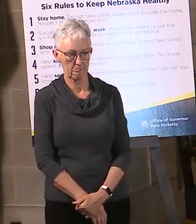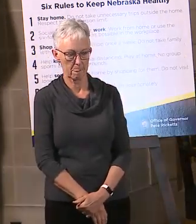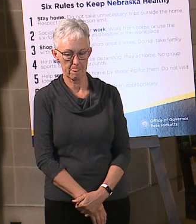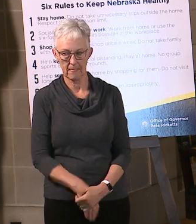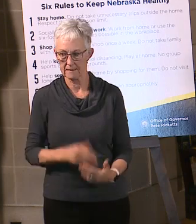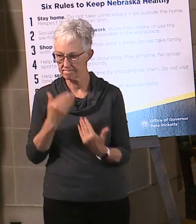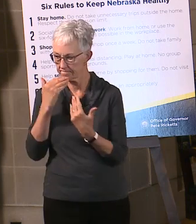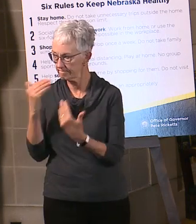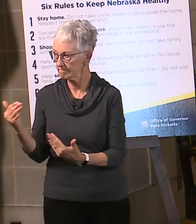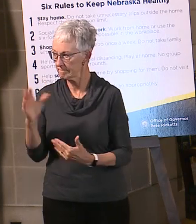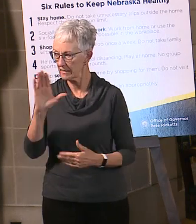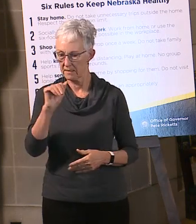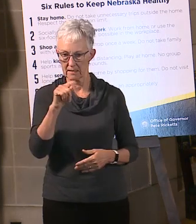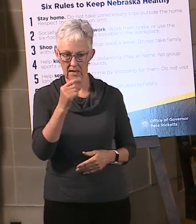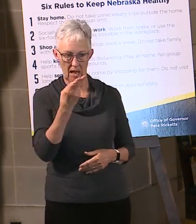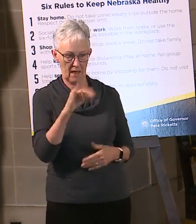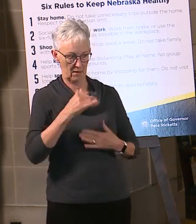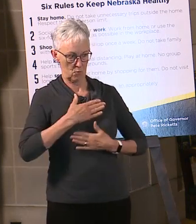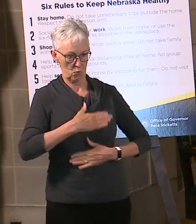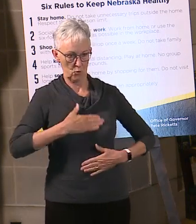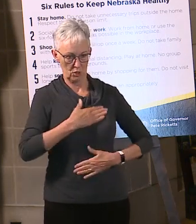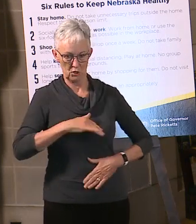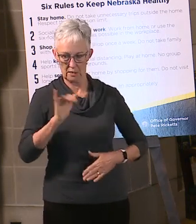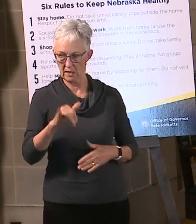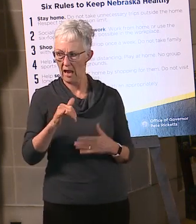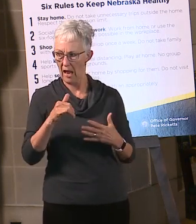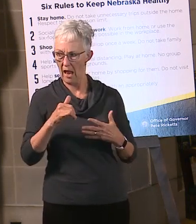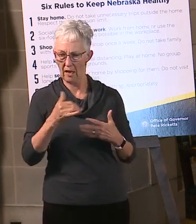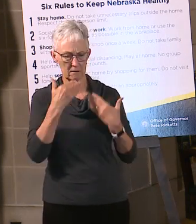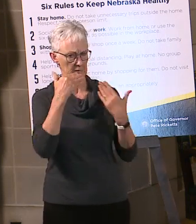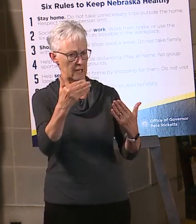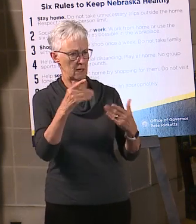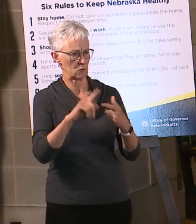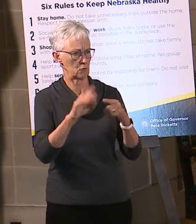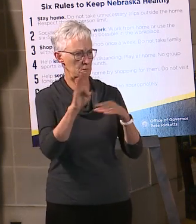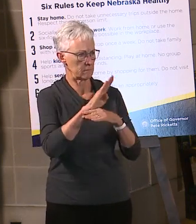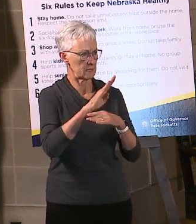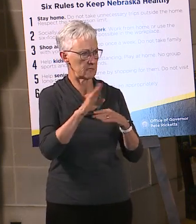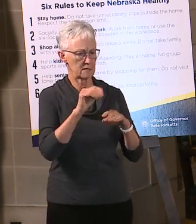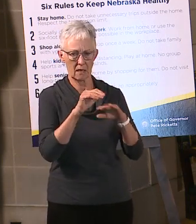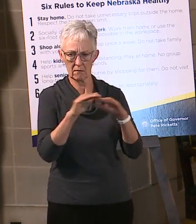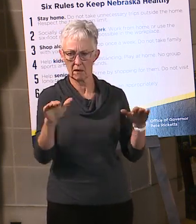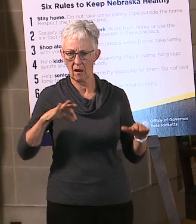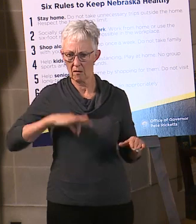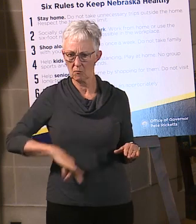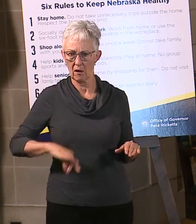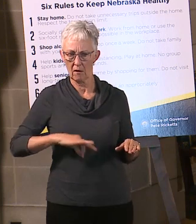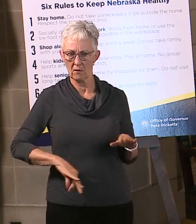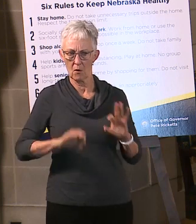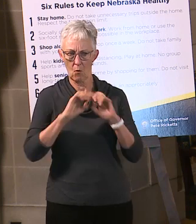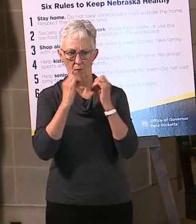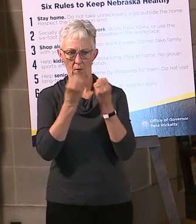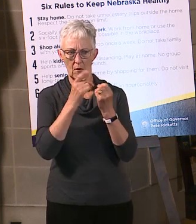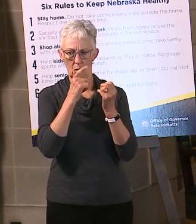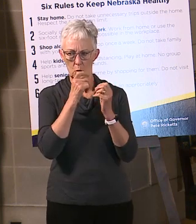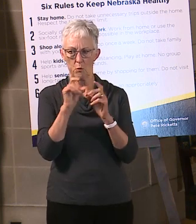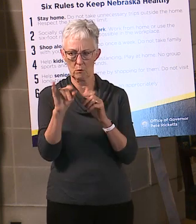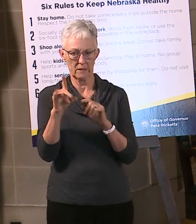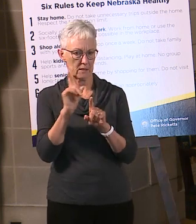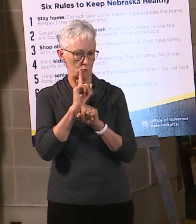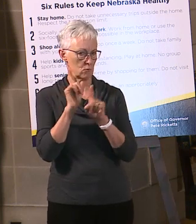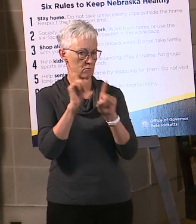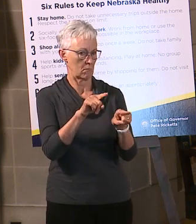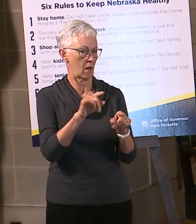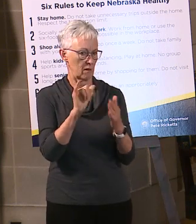Thank you very much, Kathy. We appreciate it. And again, thank you to all the businesses and nonprofits who filled out that survey. We appreciate your help on this. And